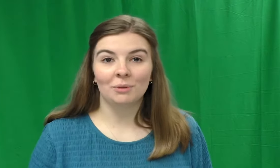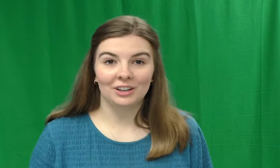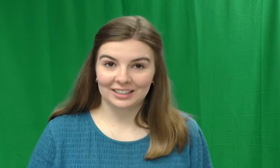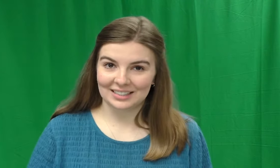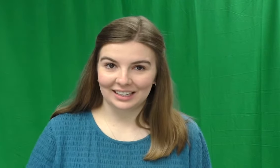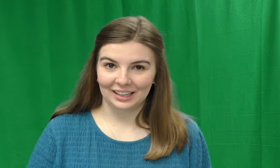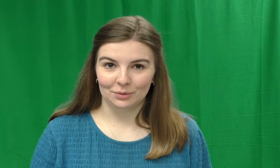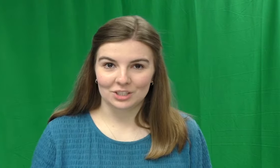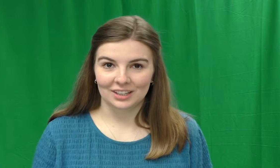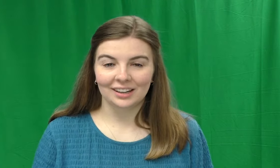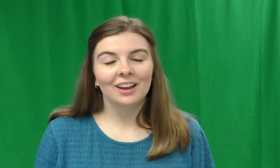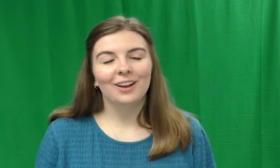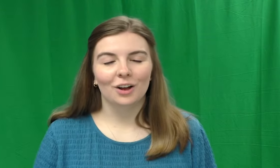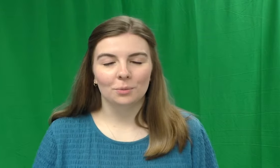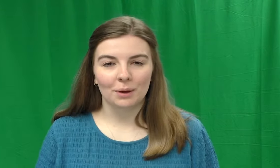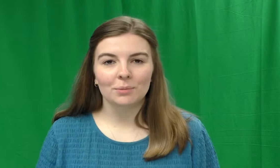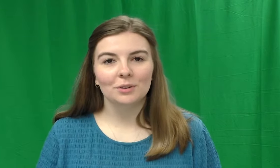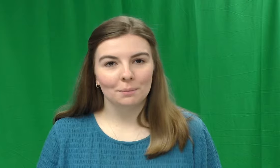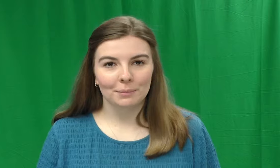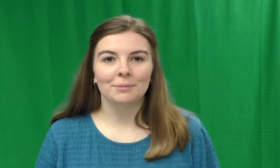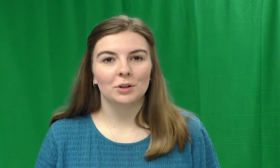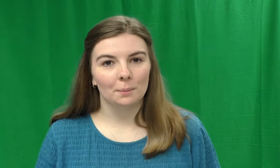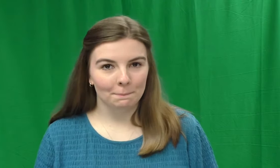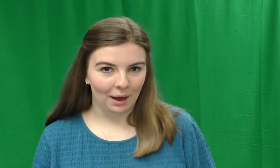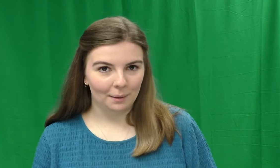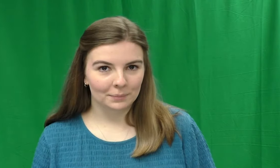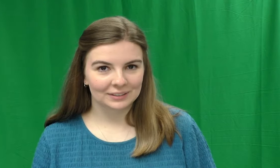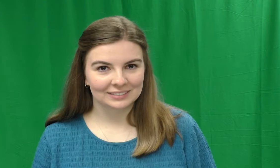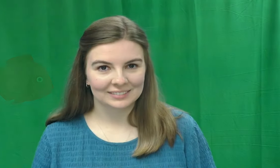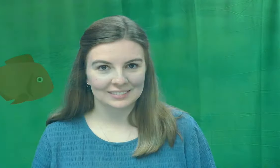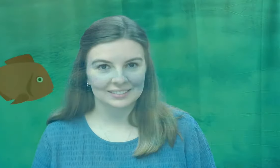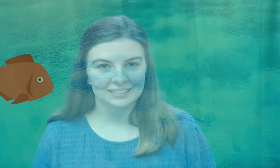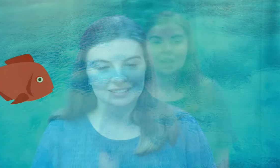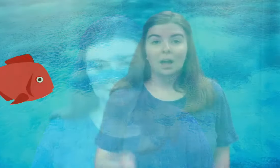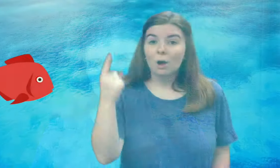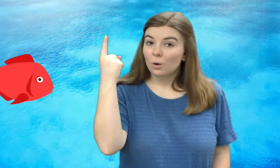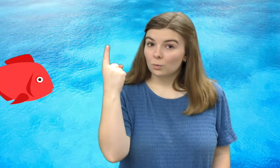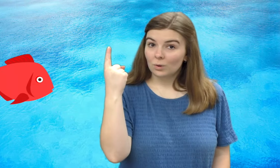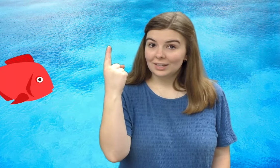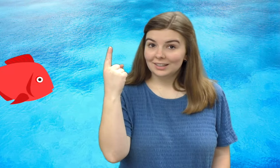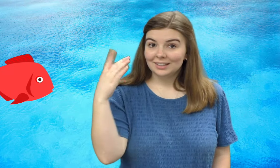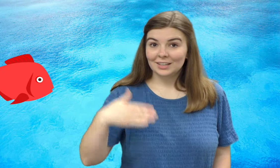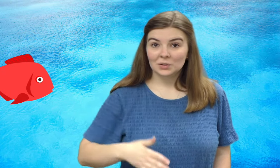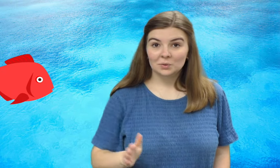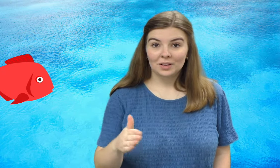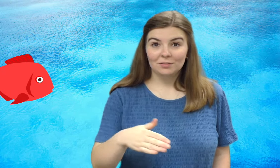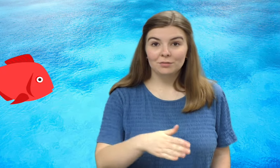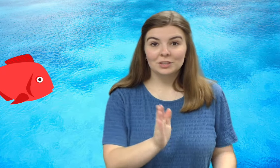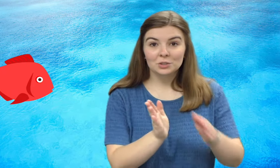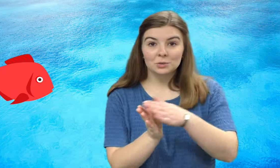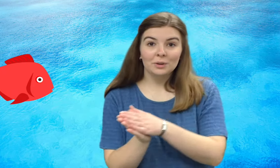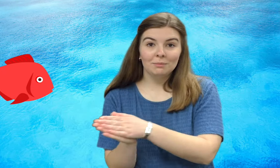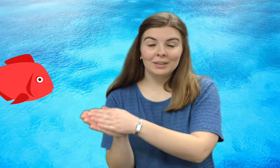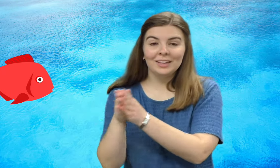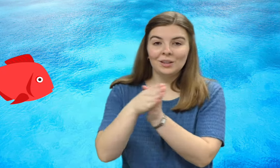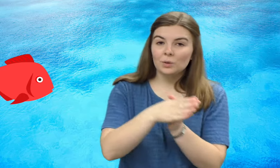American Sign Language in it called Bubble Bubble Pop. One little red fish swimming in the